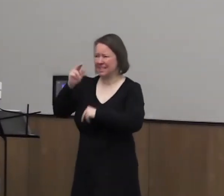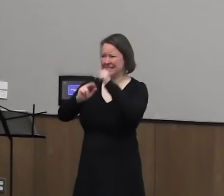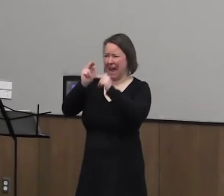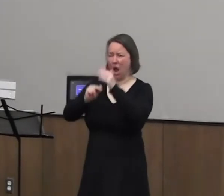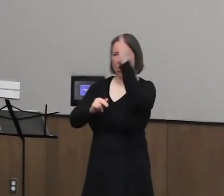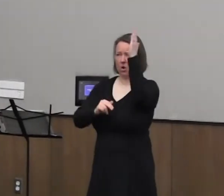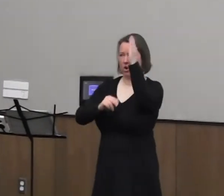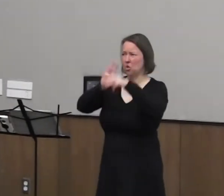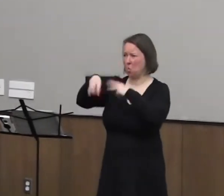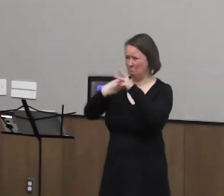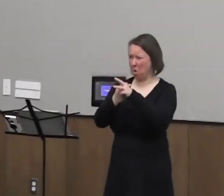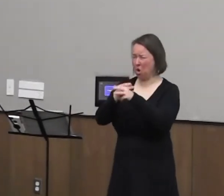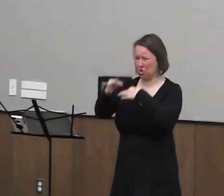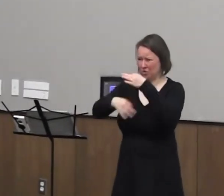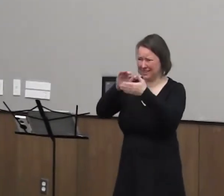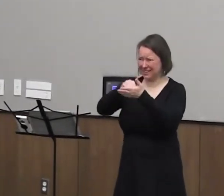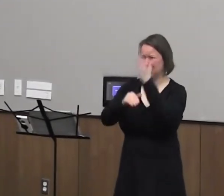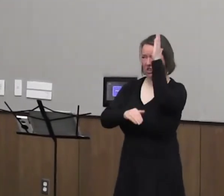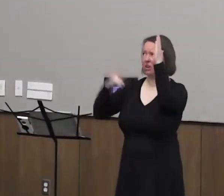at the World Trade Center.